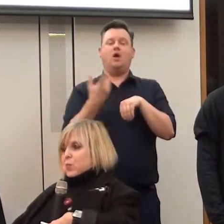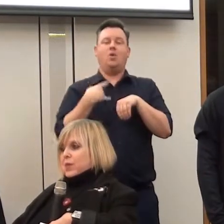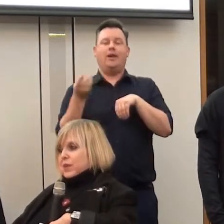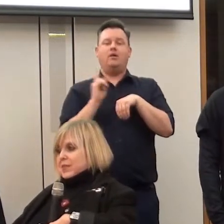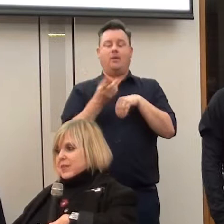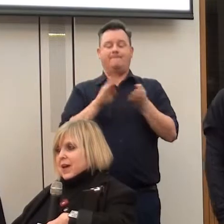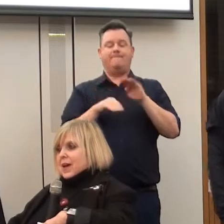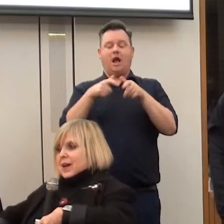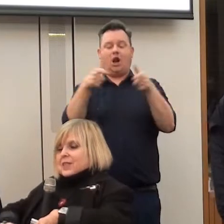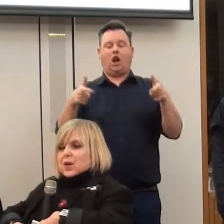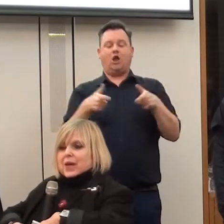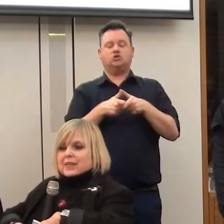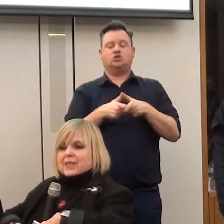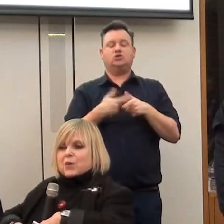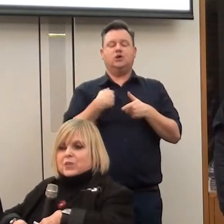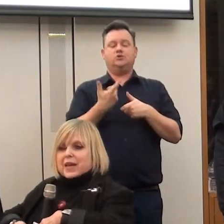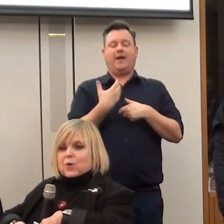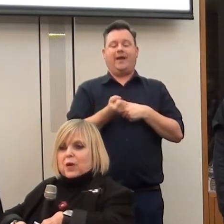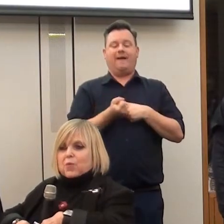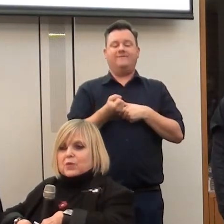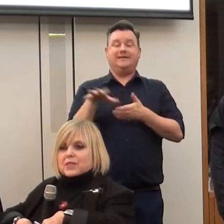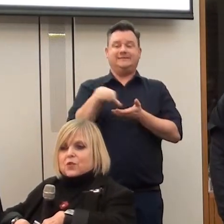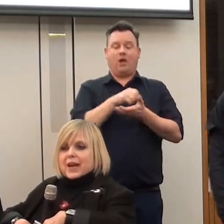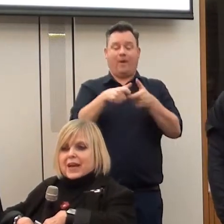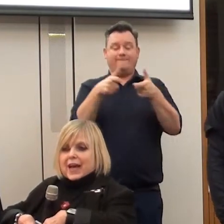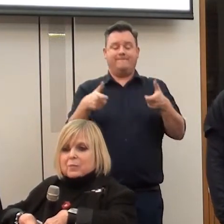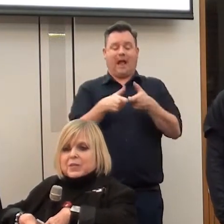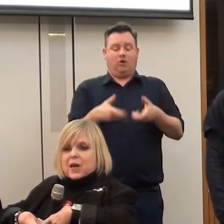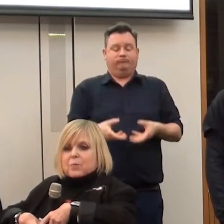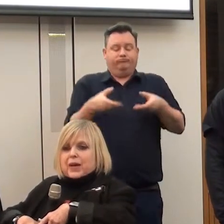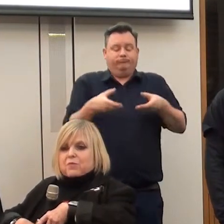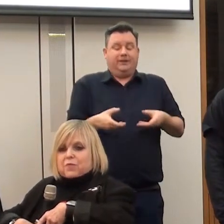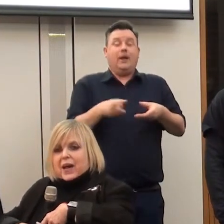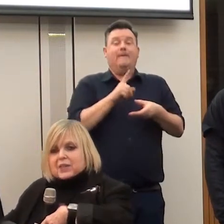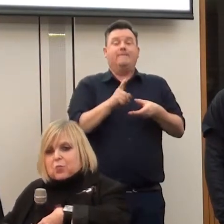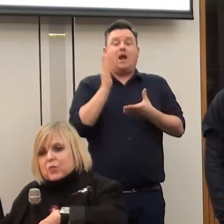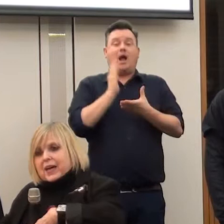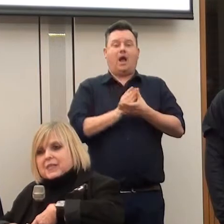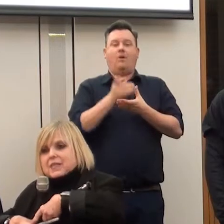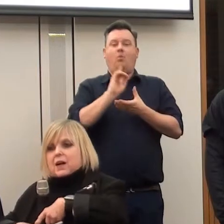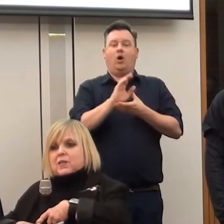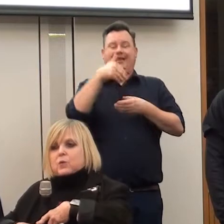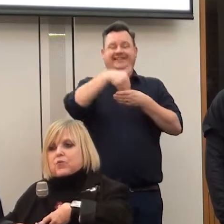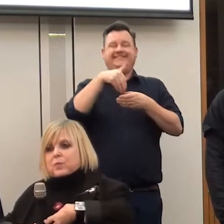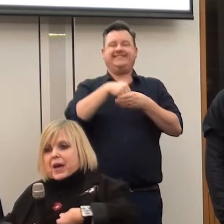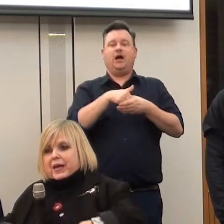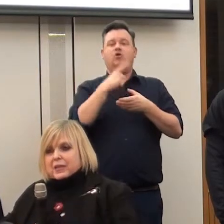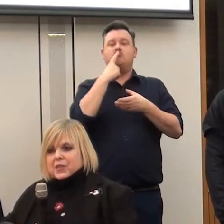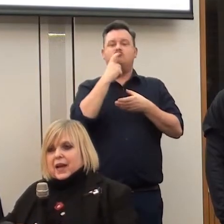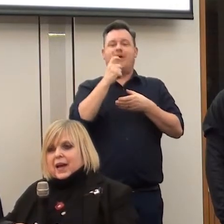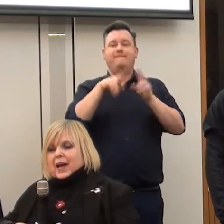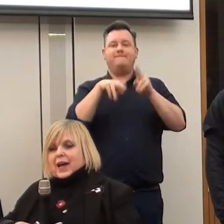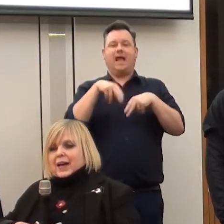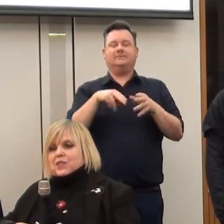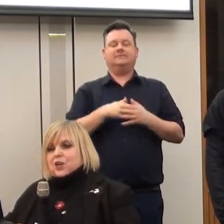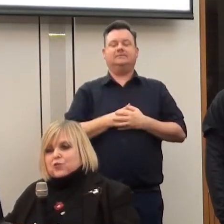lunches with us. And so we had these little takeaway boxes on our laps. But in fact, what they had inside me was red paint.